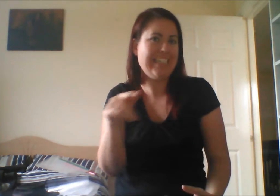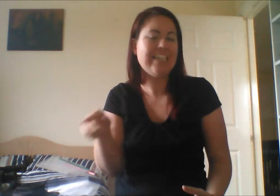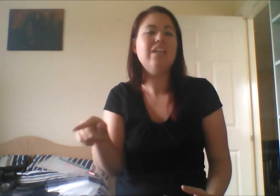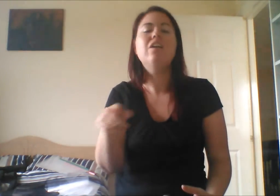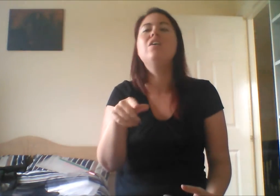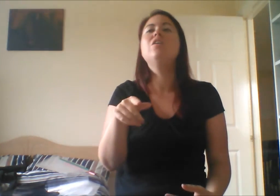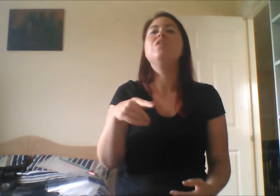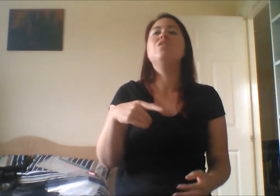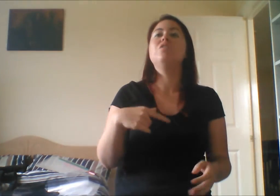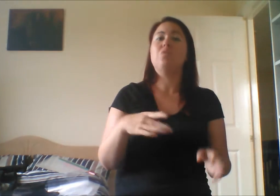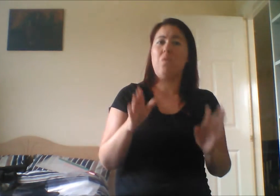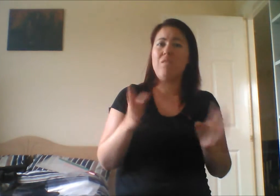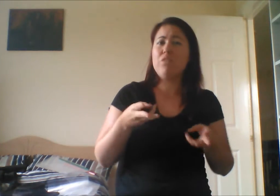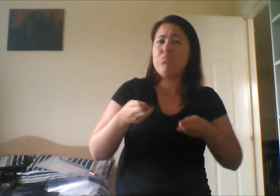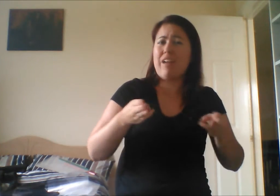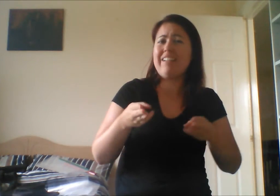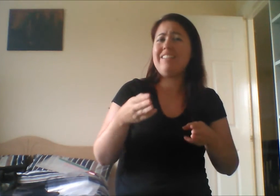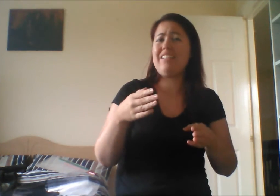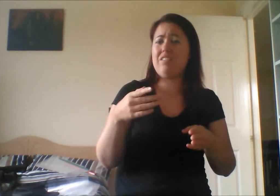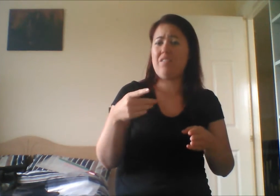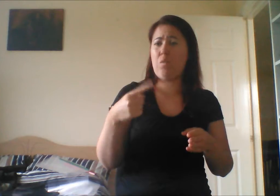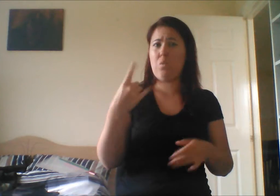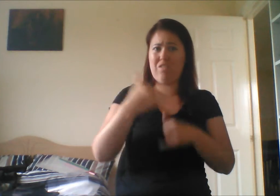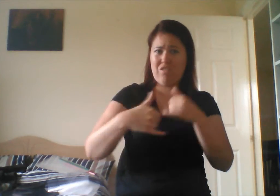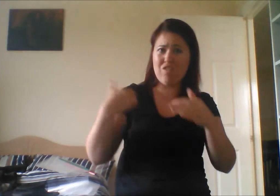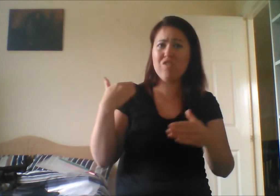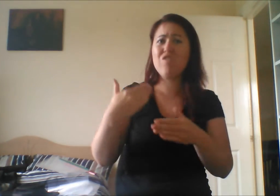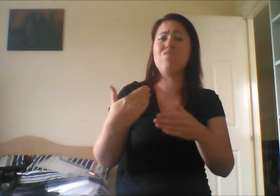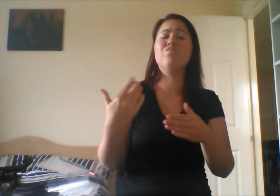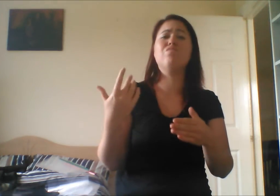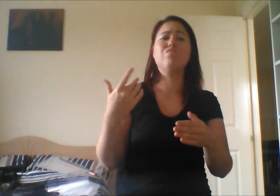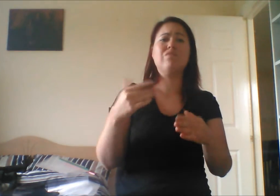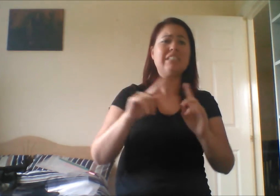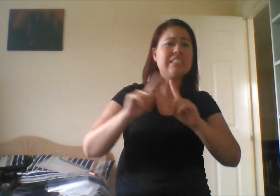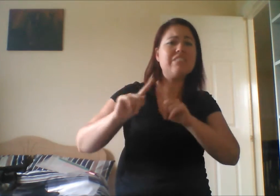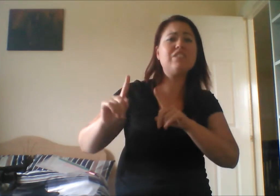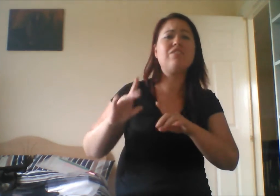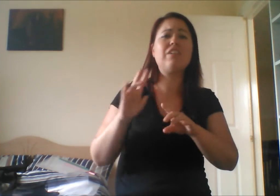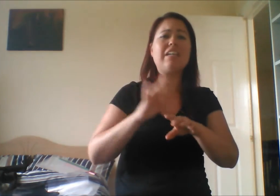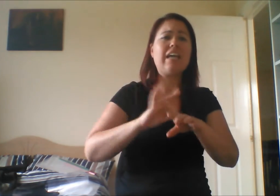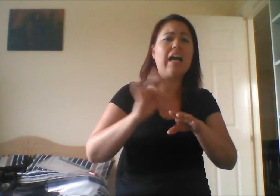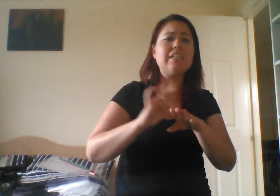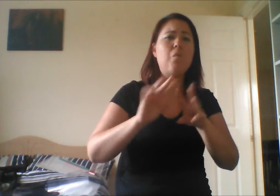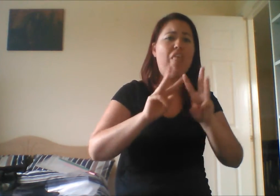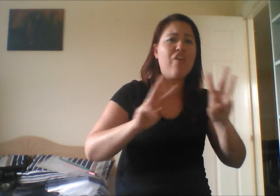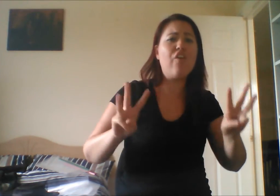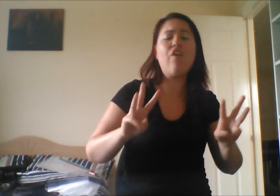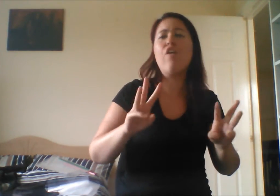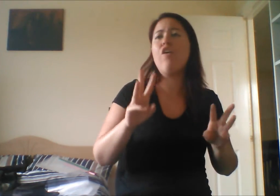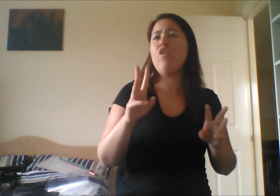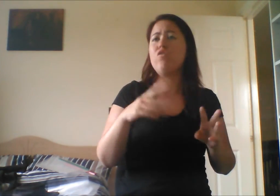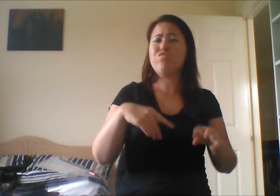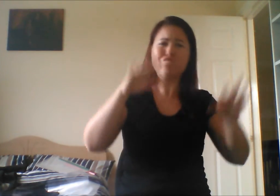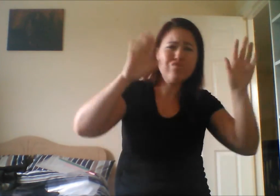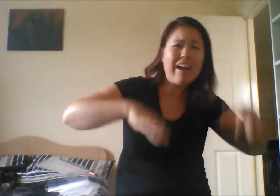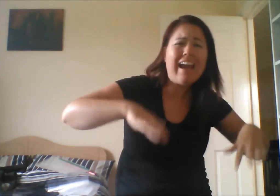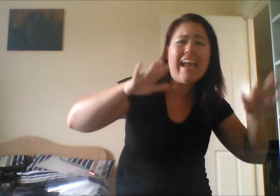all types of weather, you know, rain, ails, litres, no, you know yourself. We swam through that, and definitely, no,